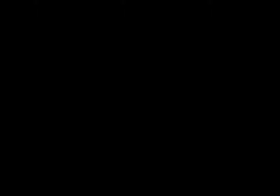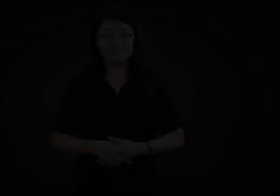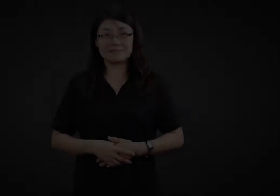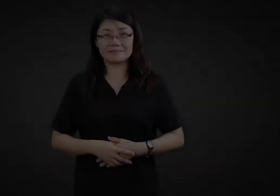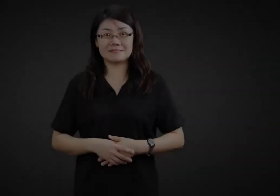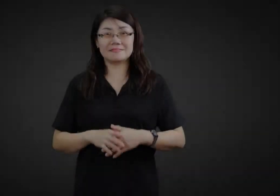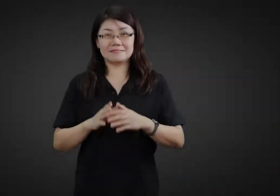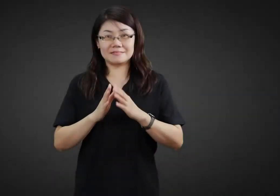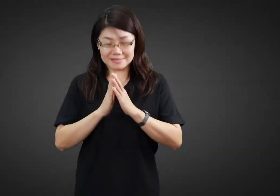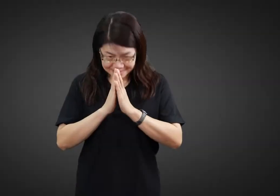Thank